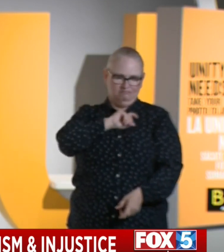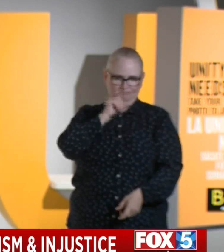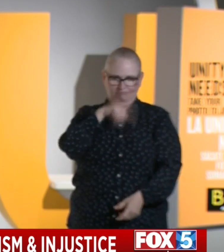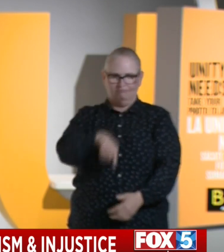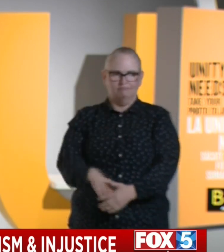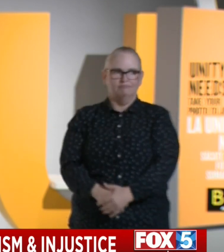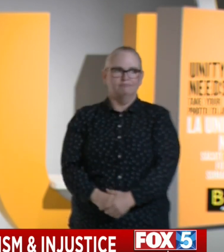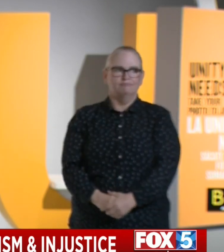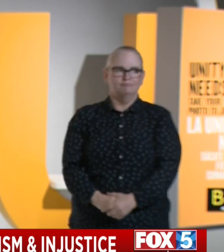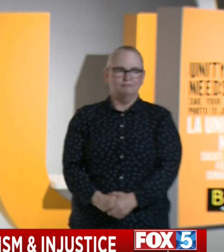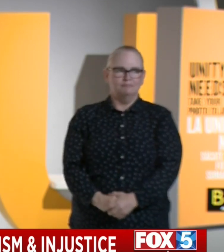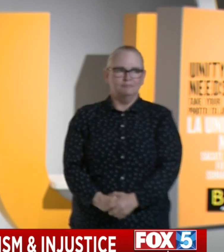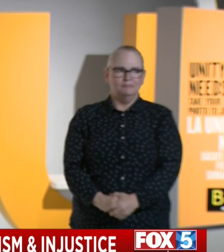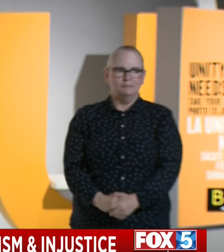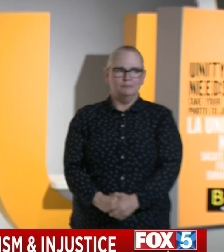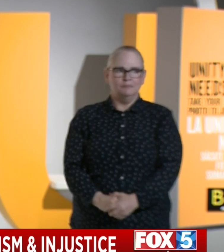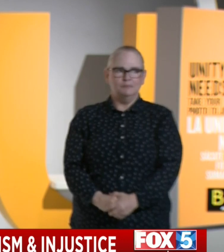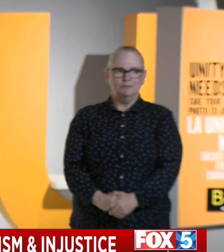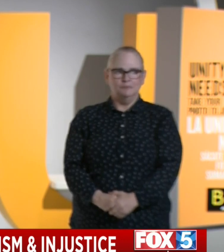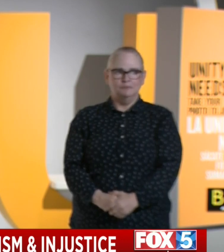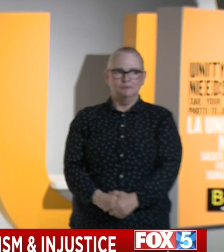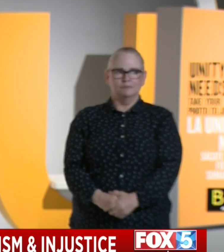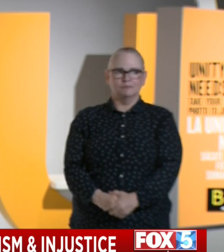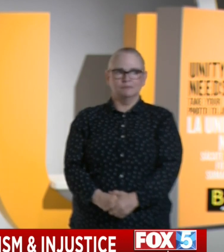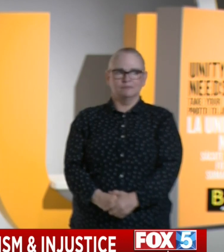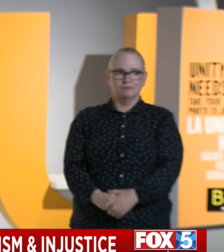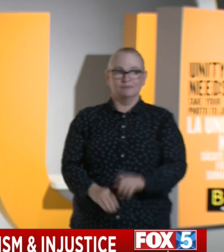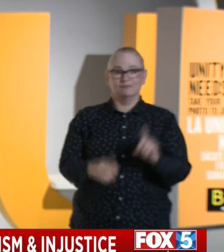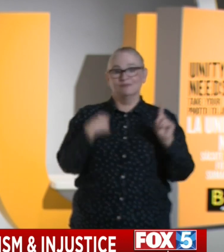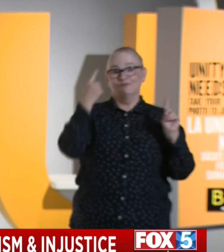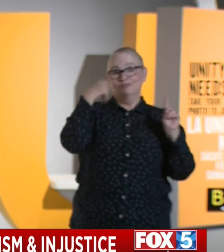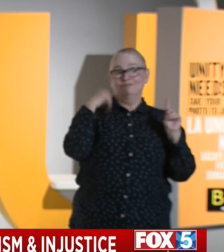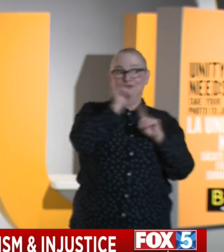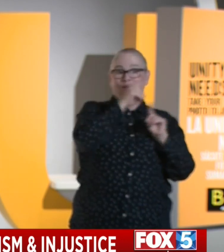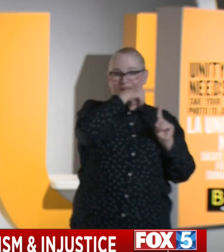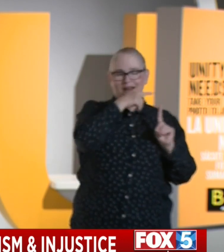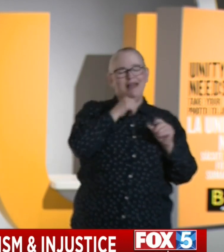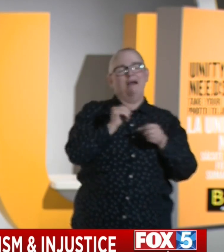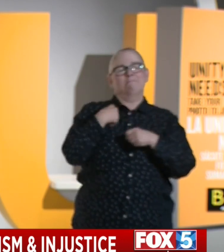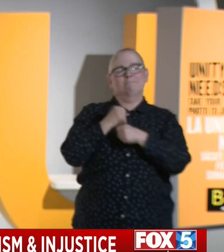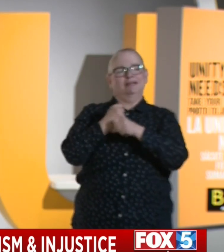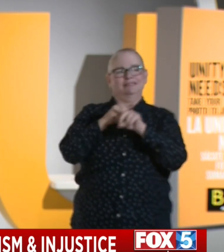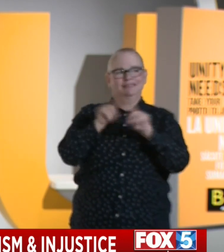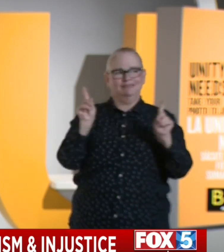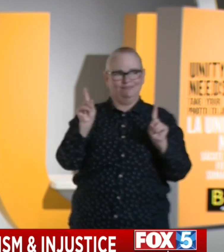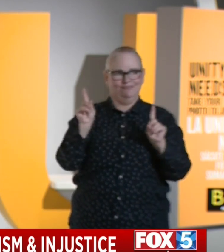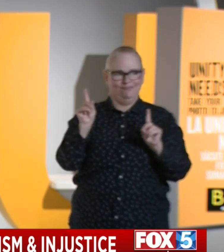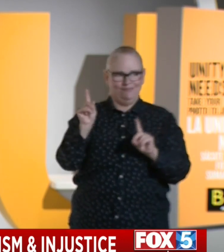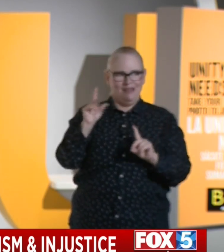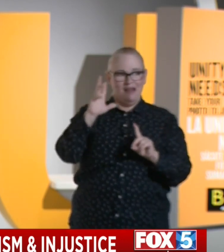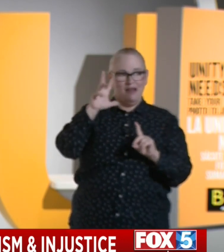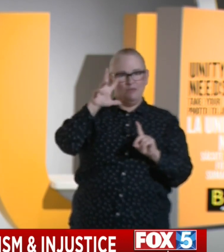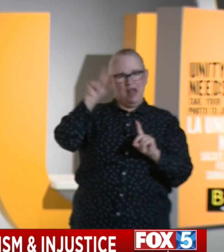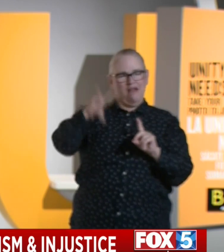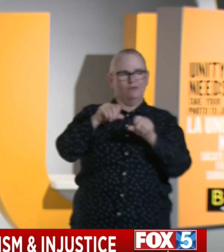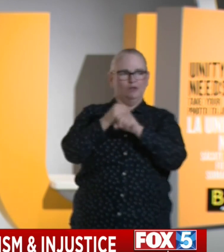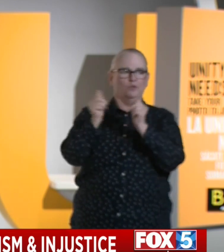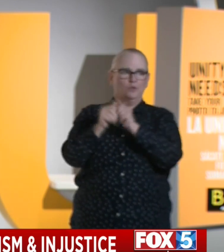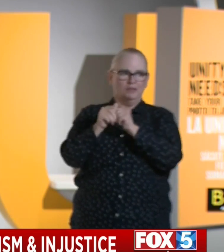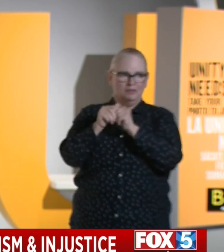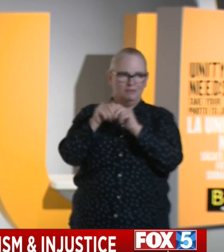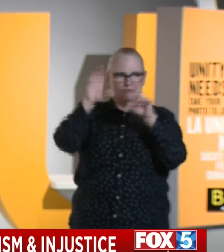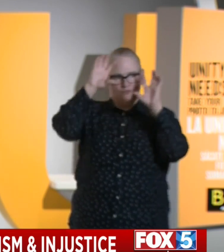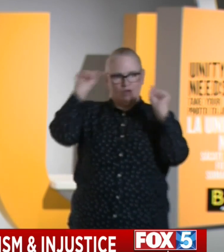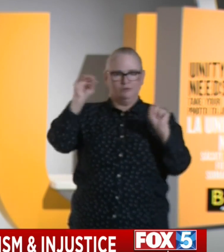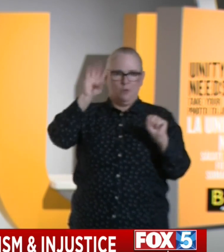when operating appropriately, can make a difference. And then I also spent three and a half years in the Obama administration, as the governor mentioned, to be able